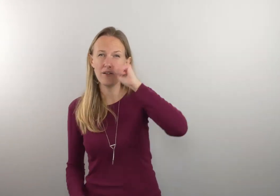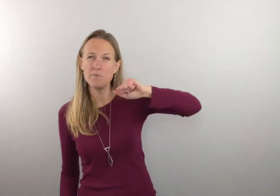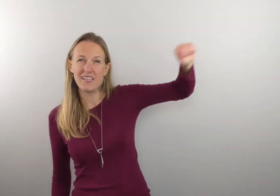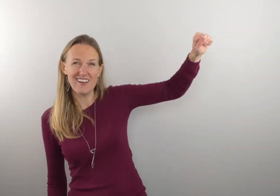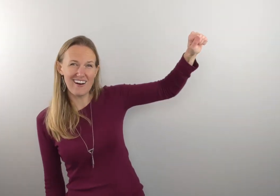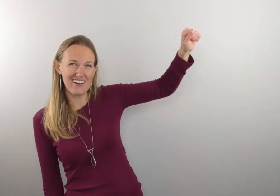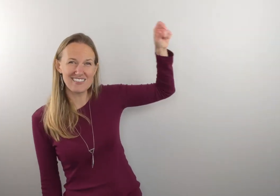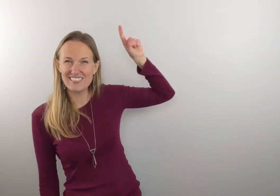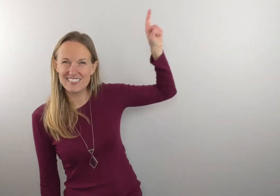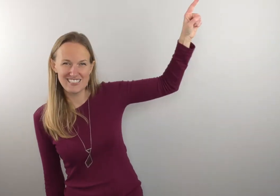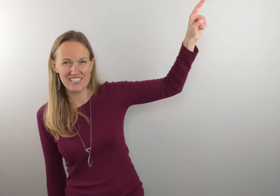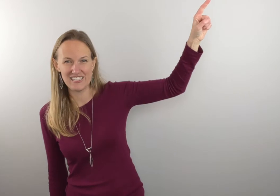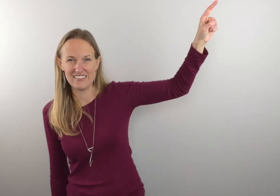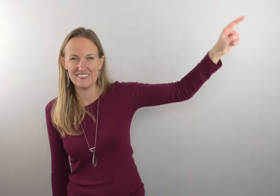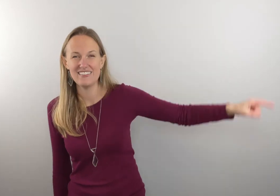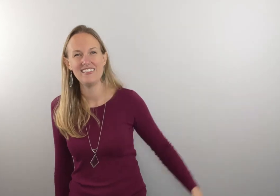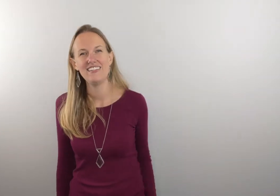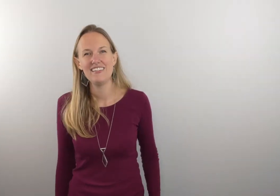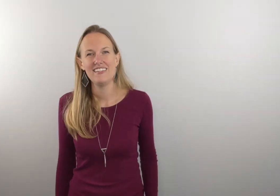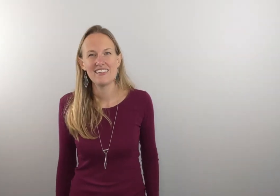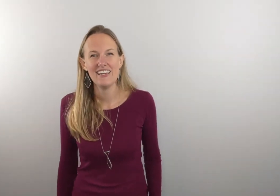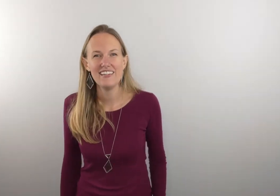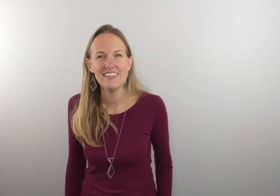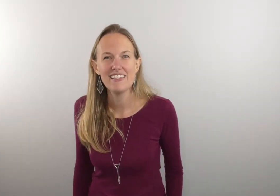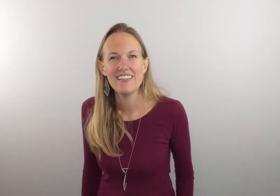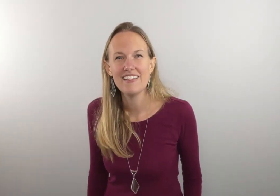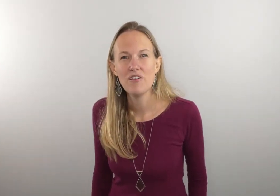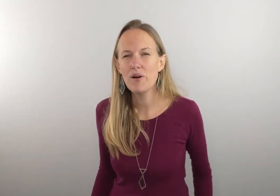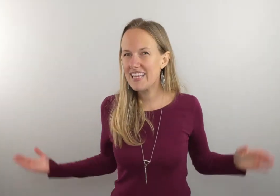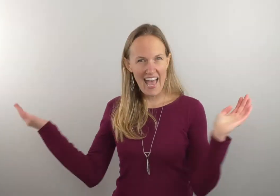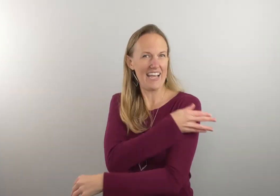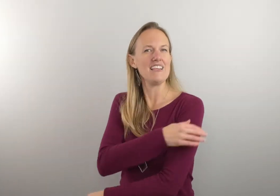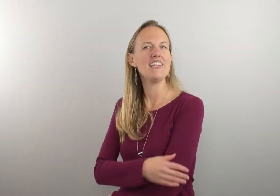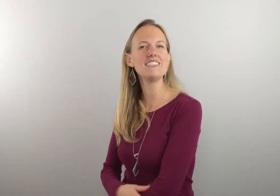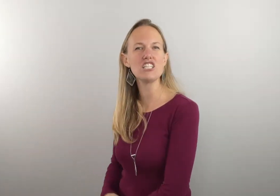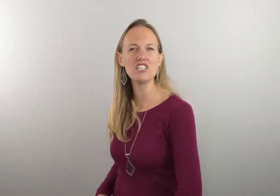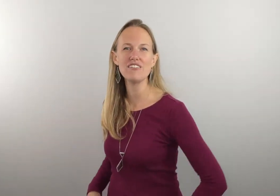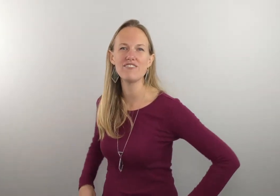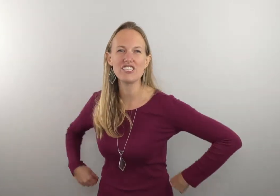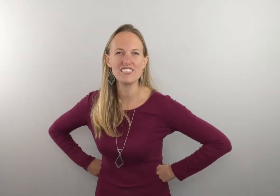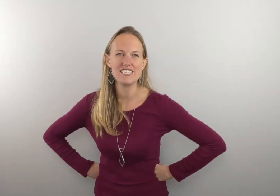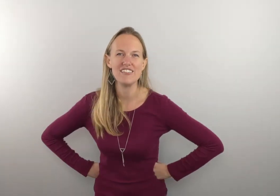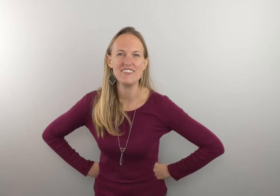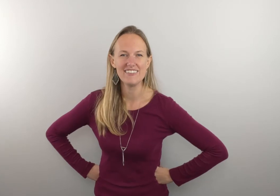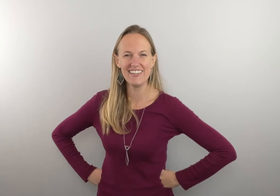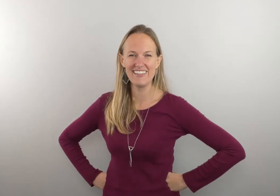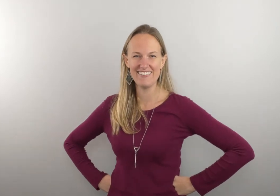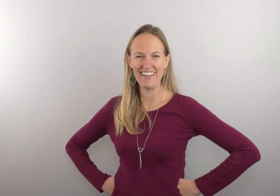belongs to you okay what the heck let's learn verse two okay